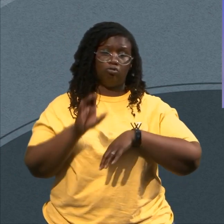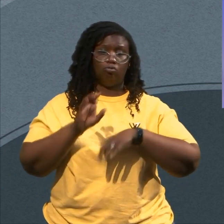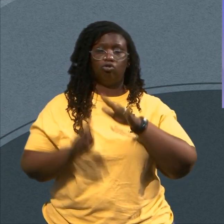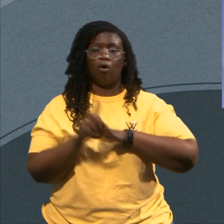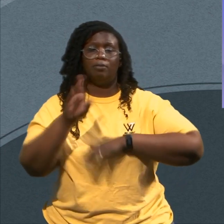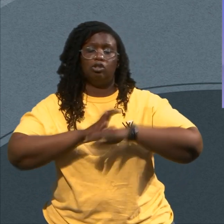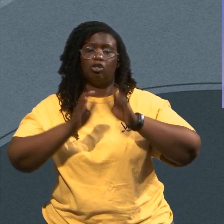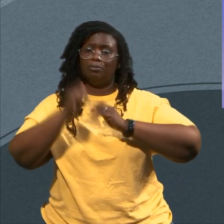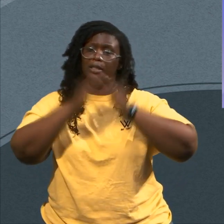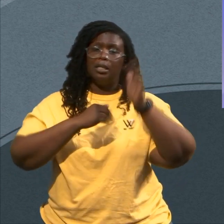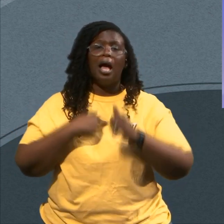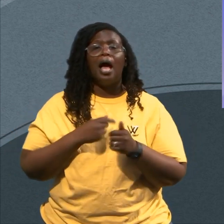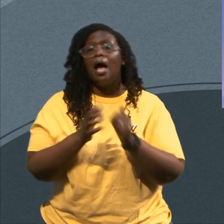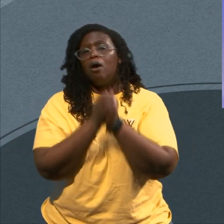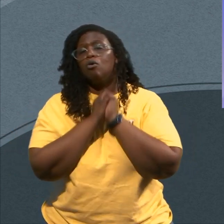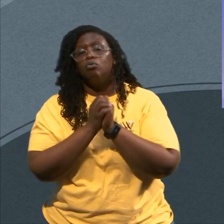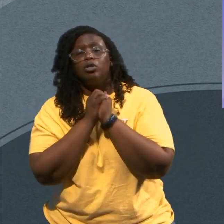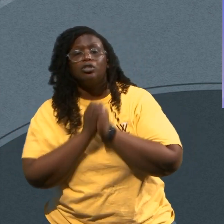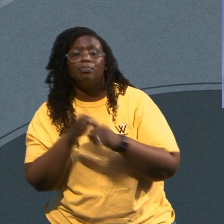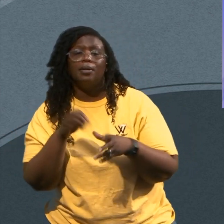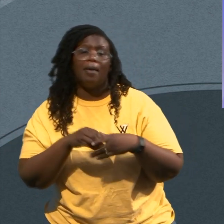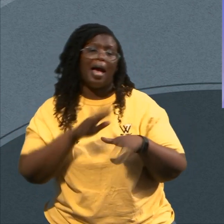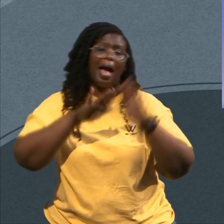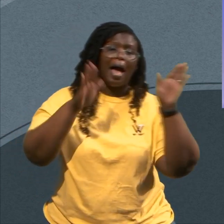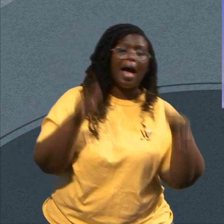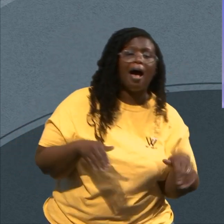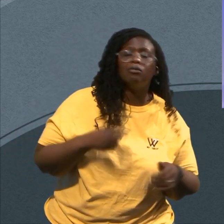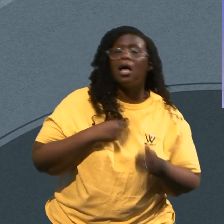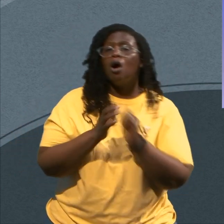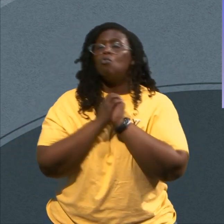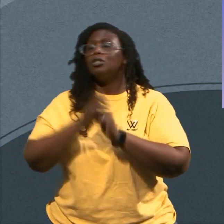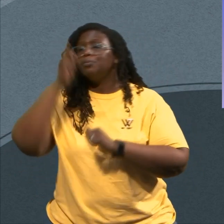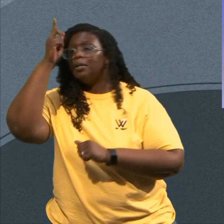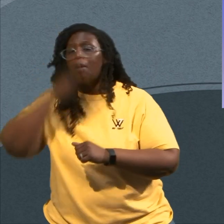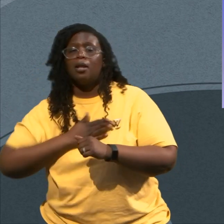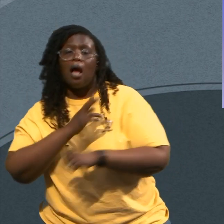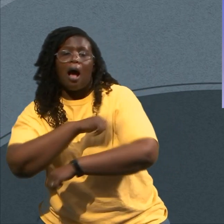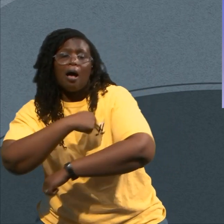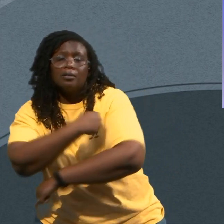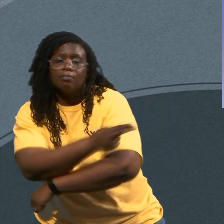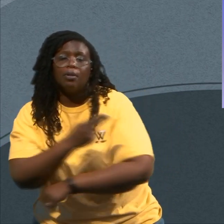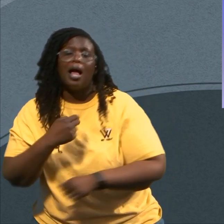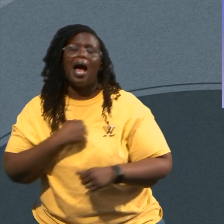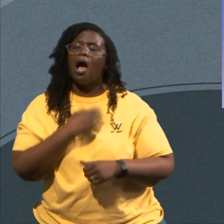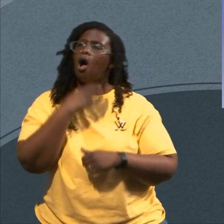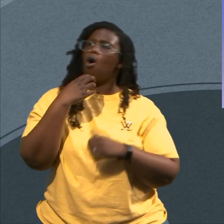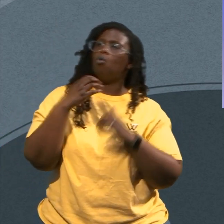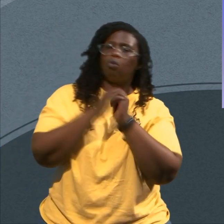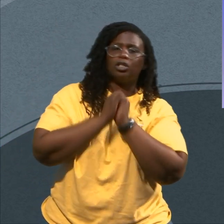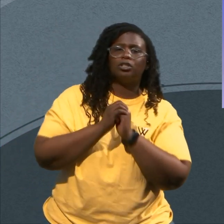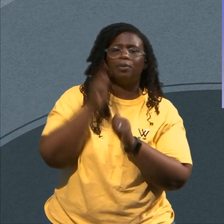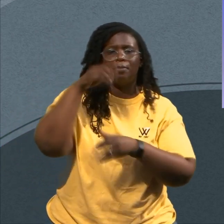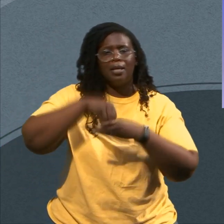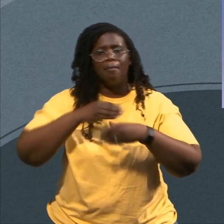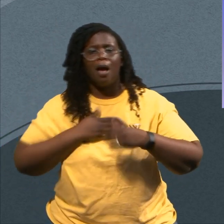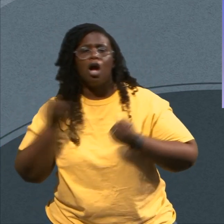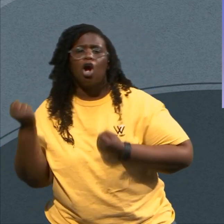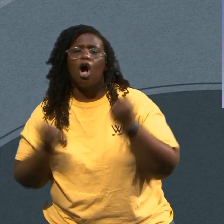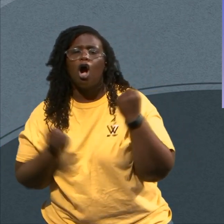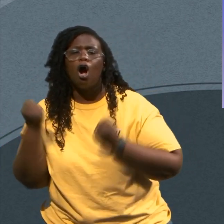The Street I Worship Him In The Hospital And If I Can't Worship Him In A Hospital I Worship Him While I'm Walking But Whatever I Need To Do I'm